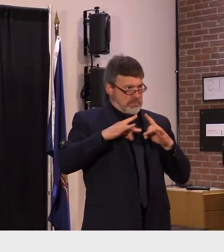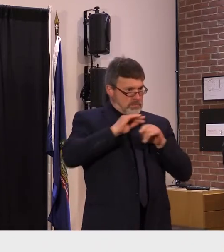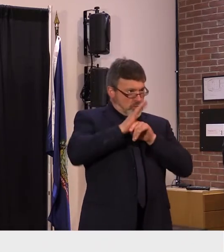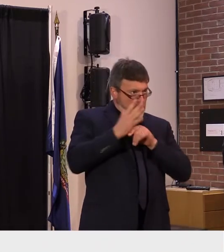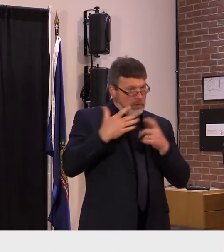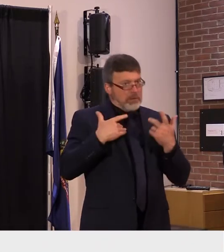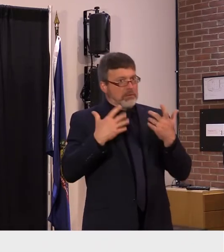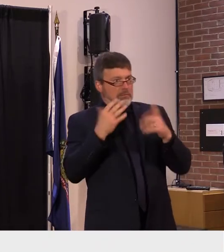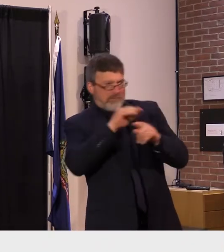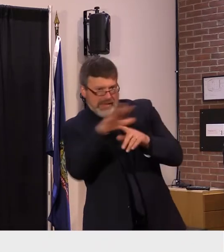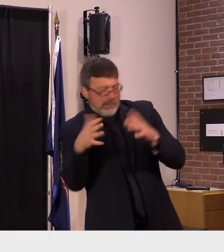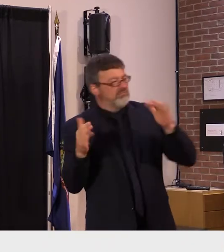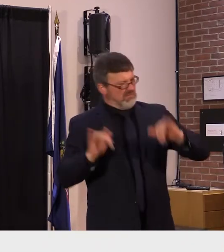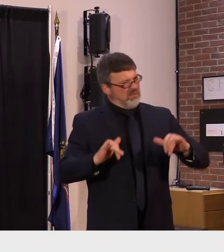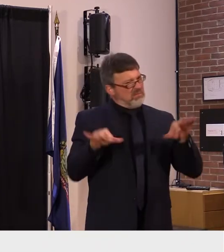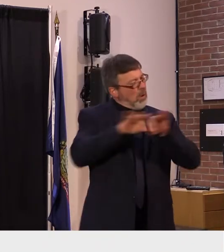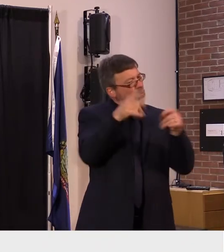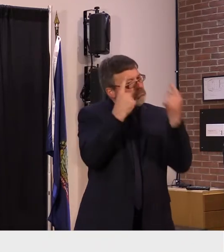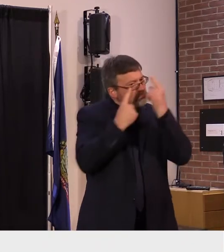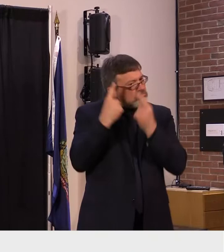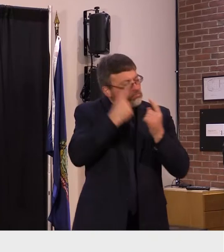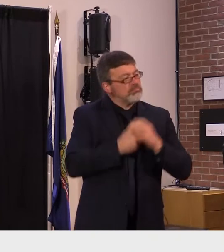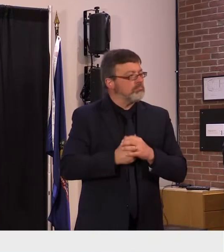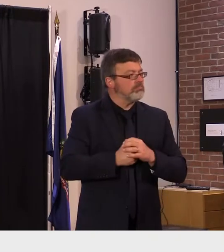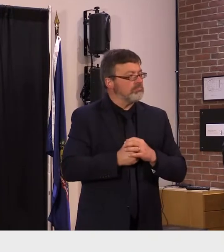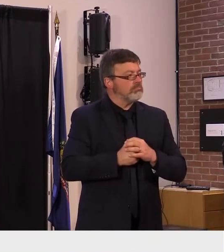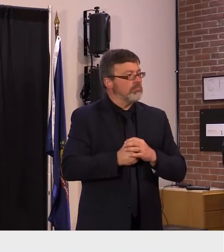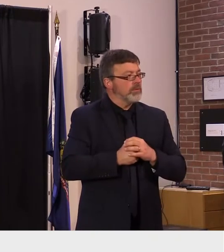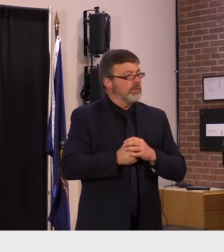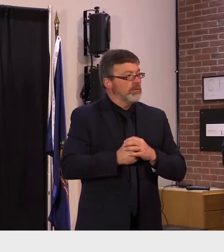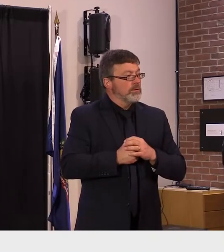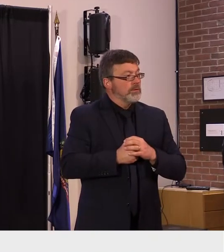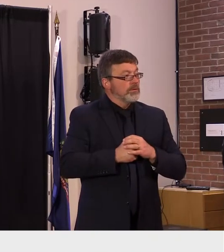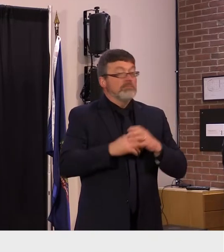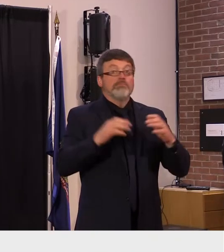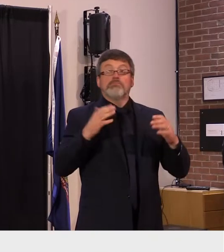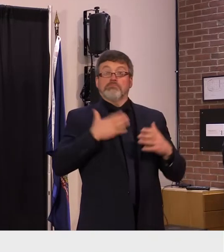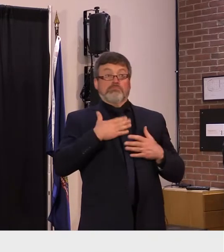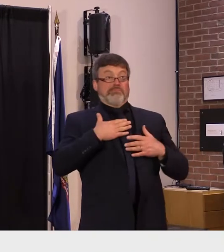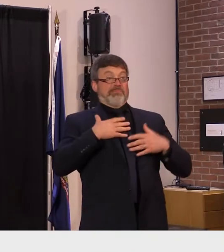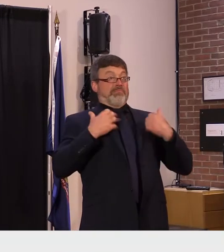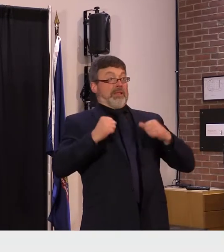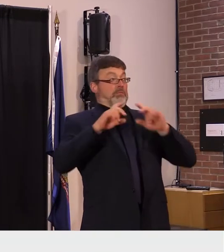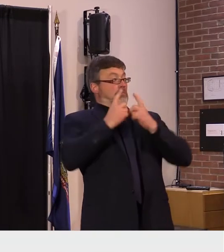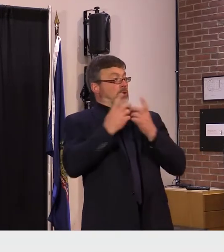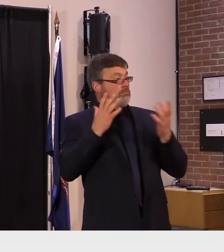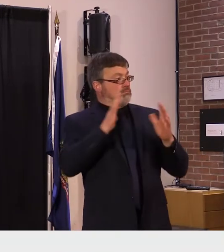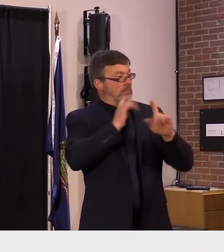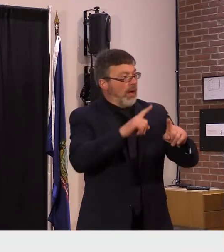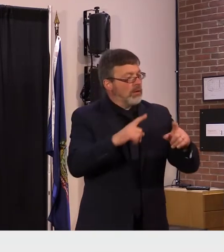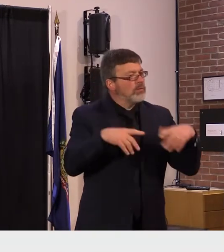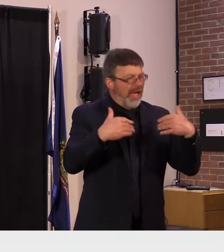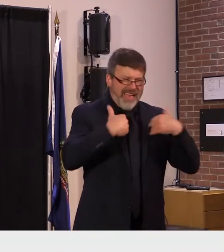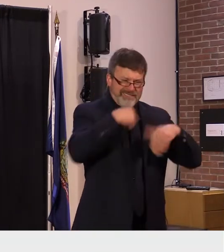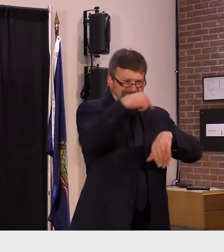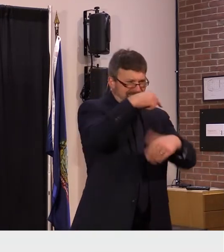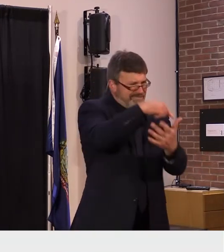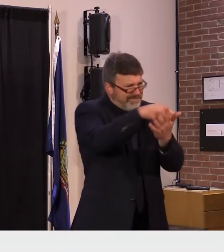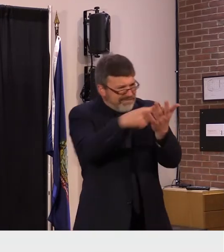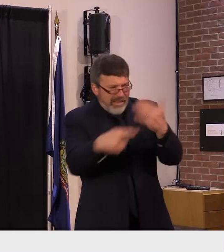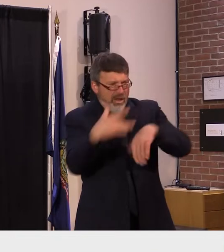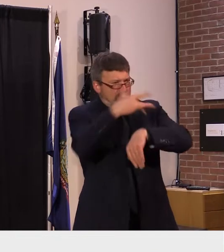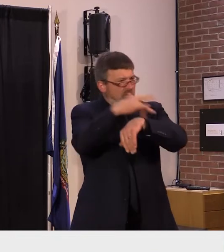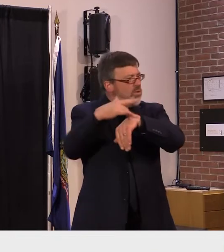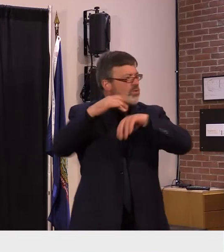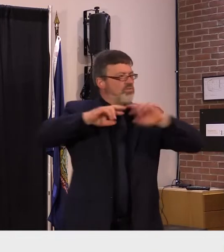development of public health response in real time and honestly from a historical perspective at unprecedented